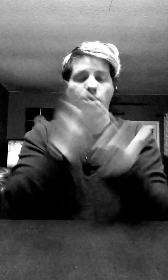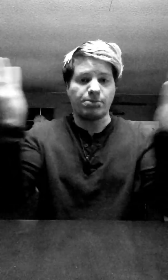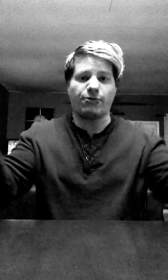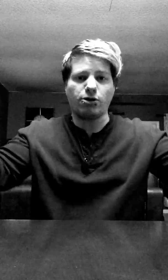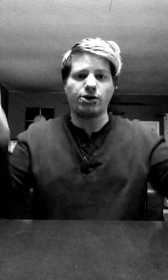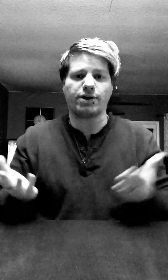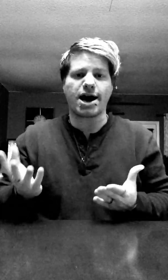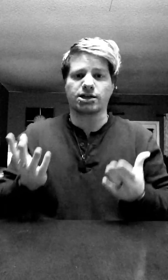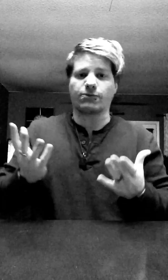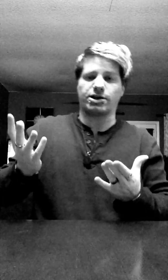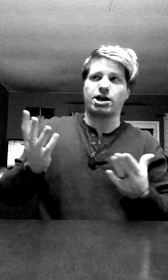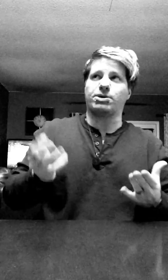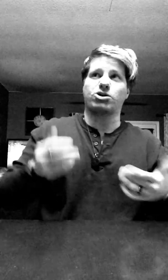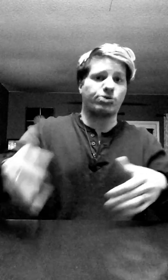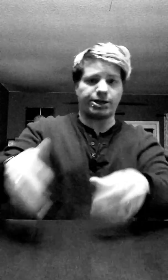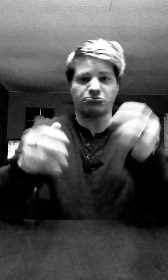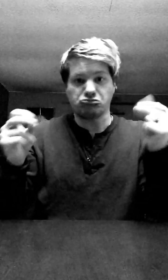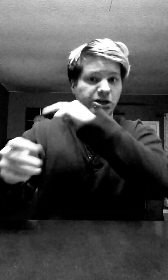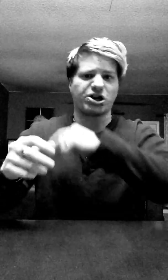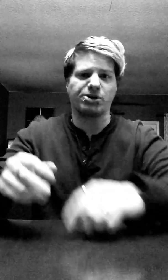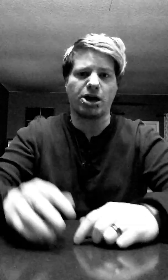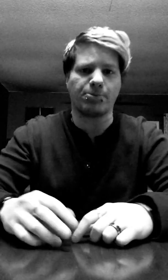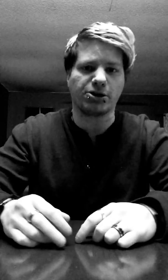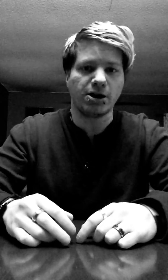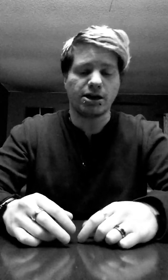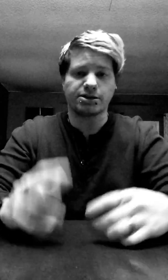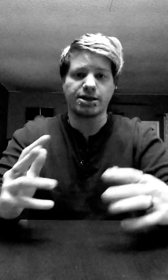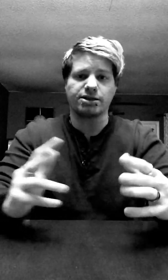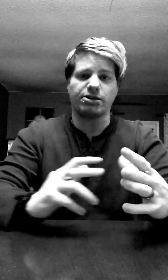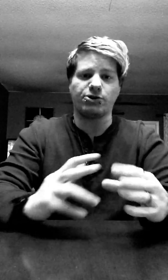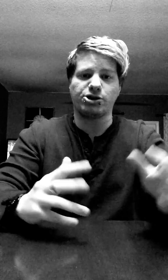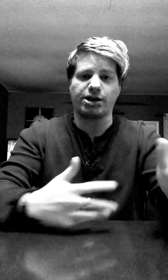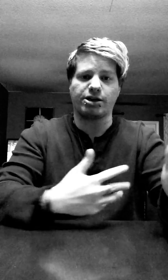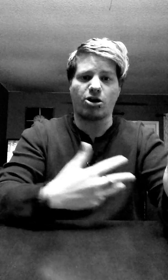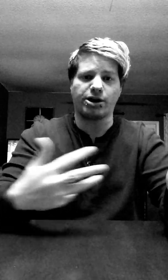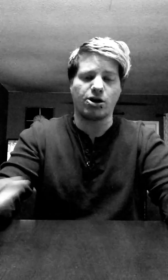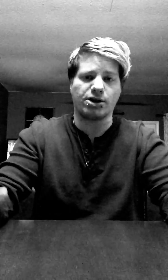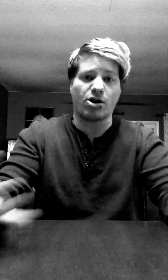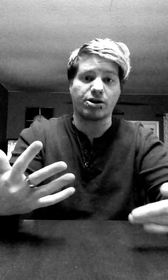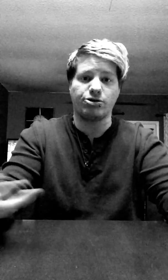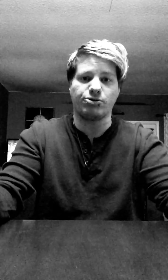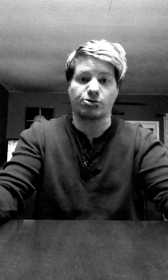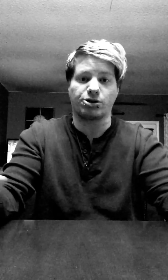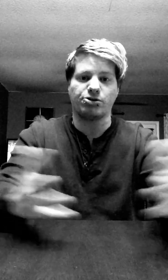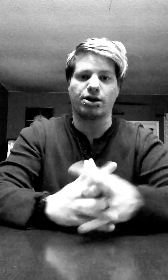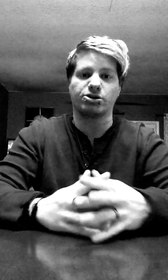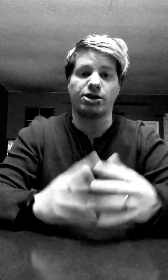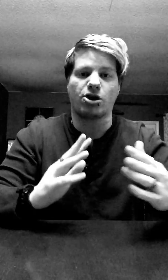before you even ask for his help, he's already, he's already helping you. Because he can see the future, he can already know, he already knew you were going to do that. So he's